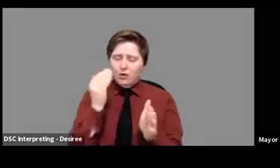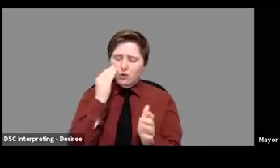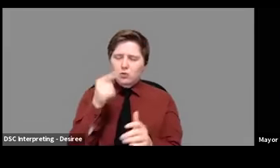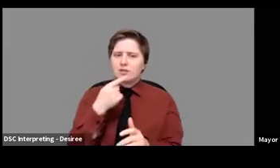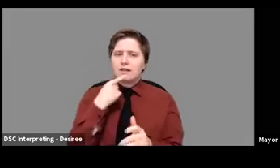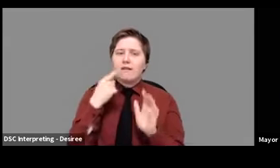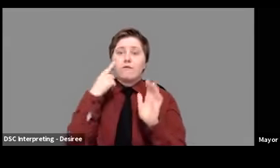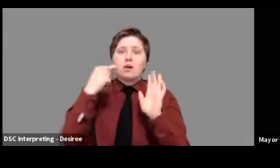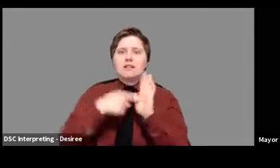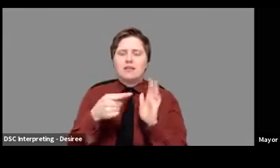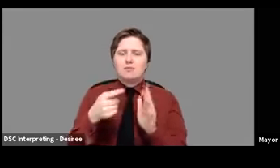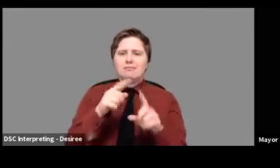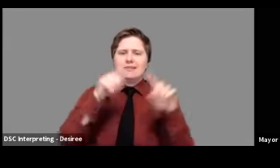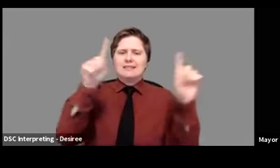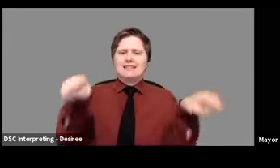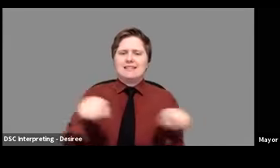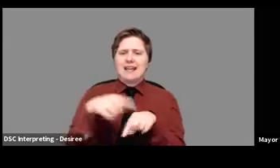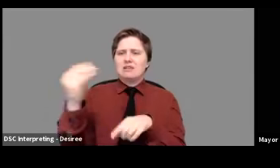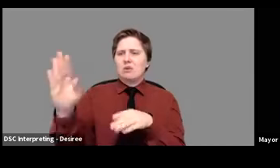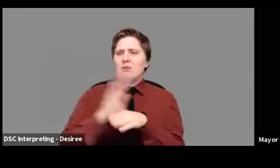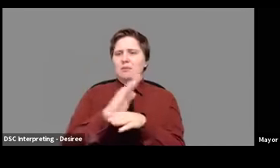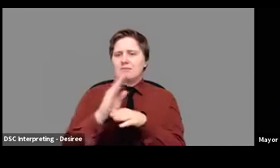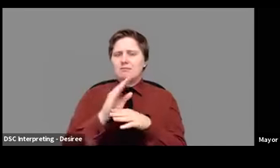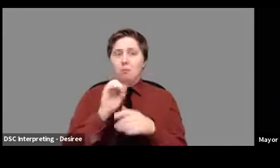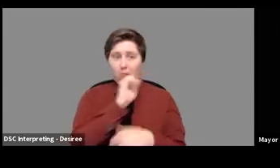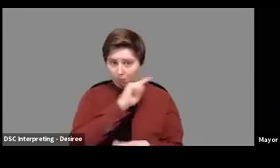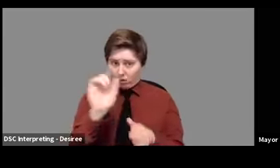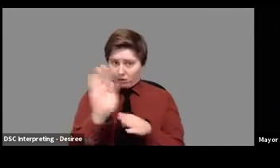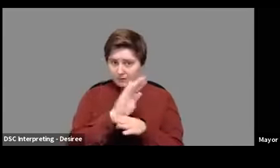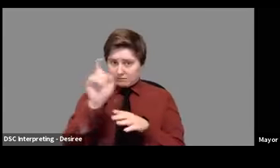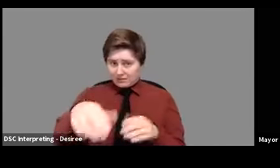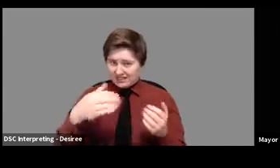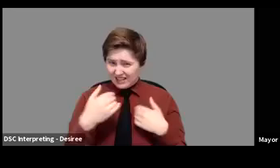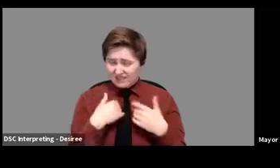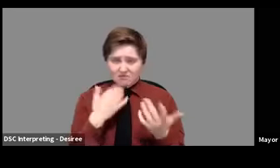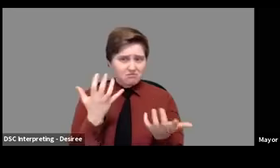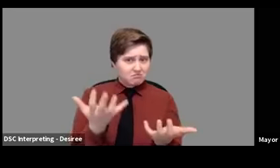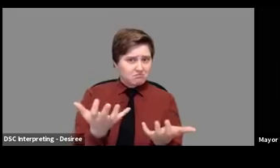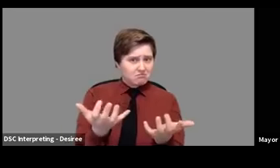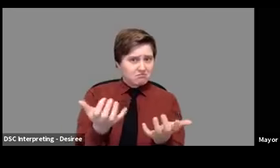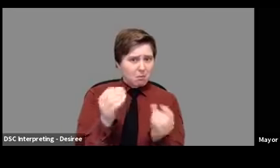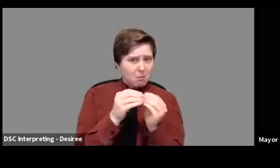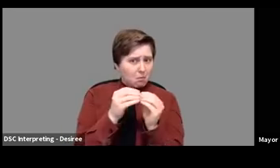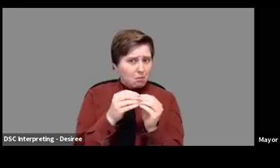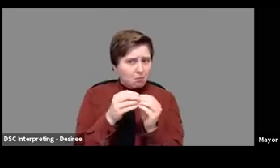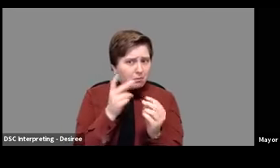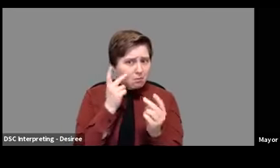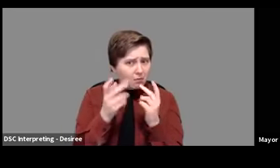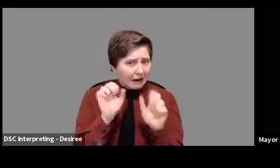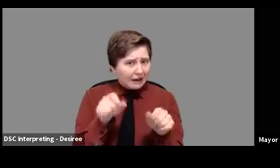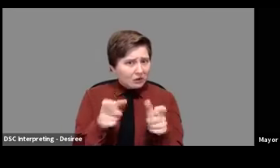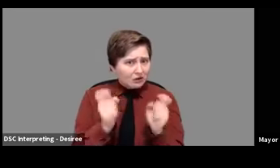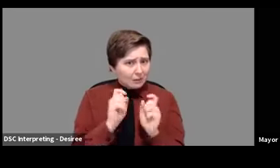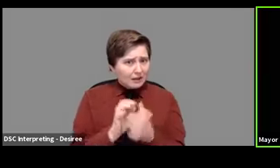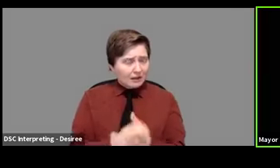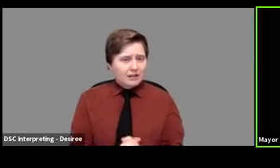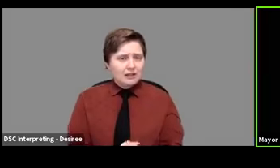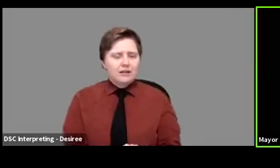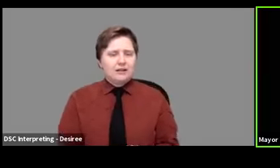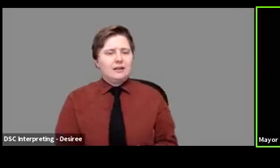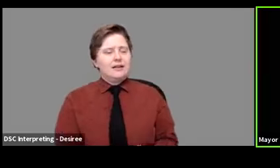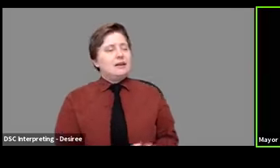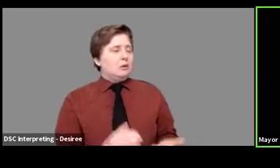as an example, I know you said signed outside of businesses, would all businesses have to have that and just kind of give a little more insight into that if you could. Well,